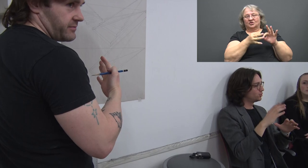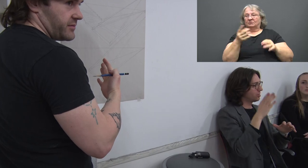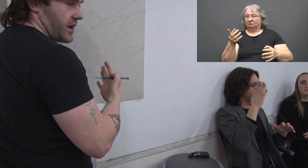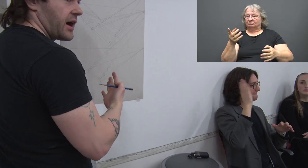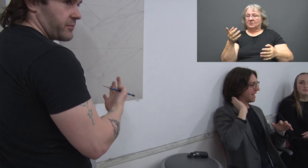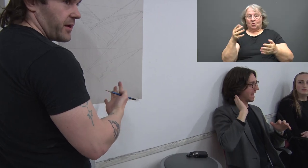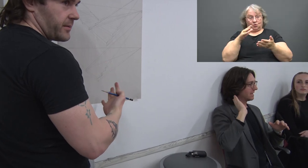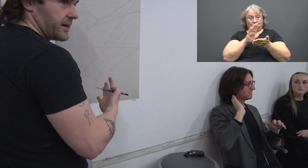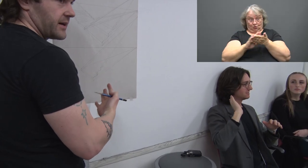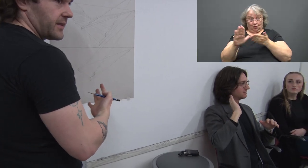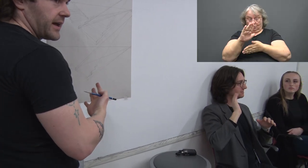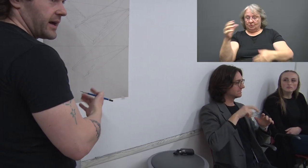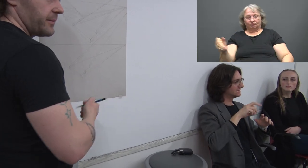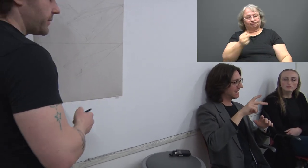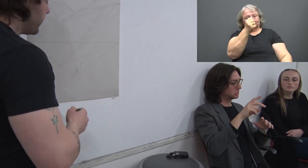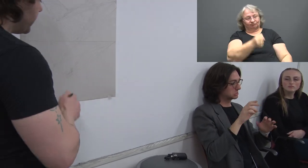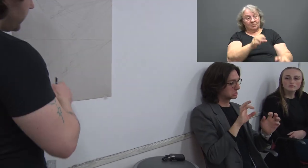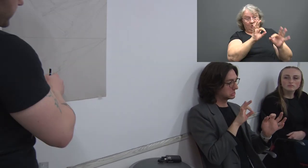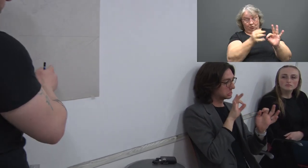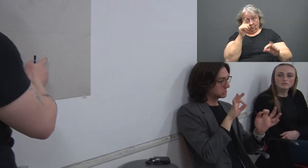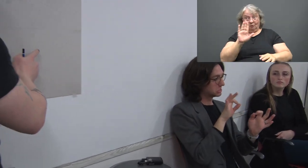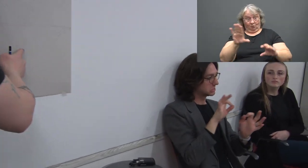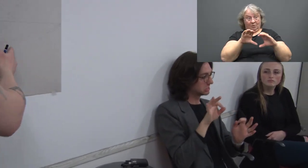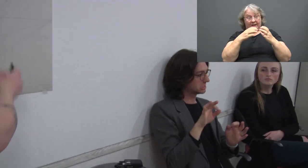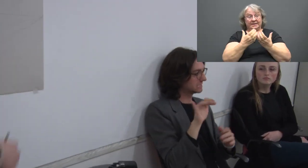where he is given interpreters for each class he takes.